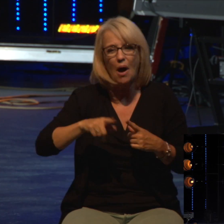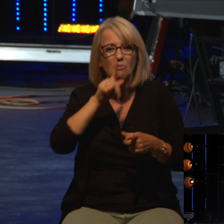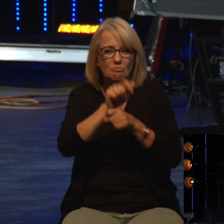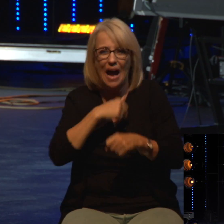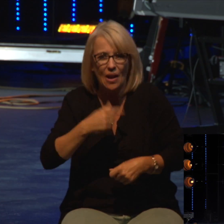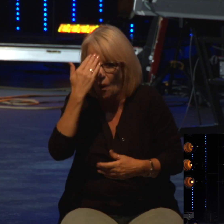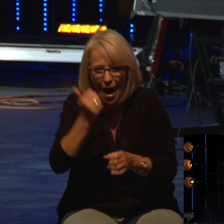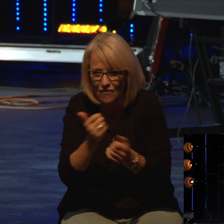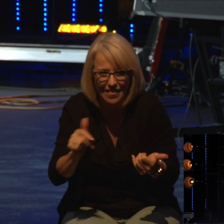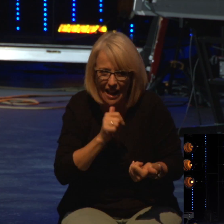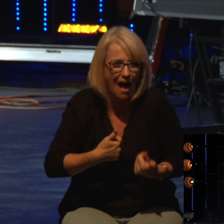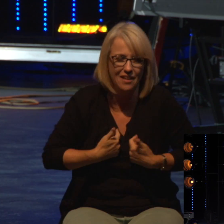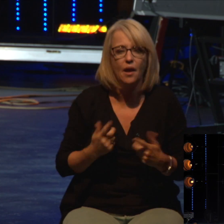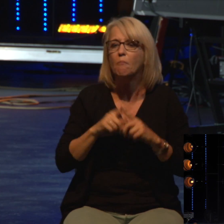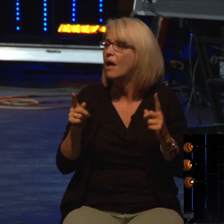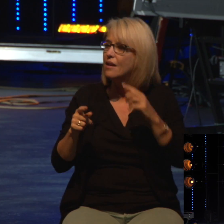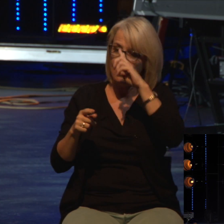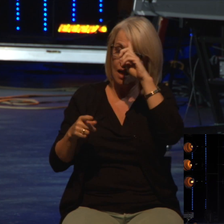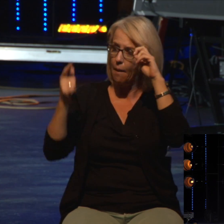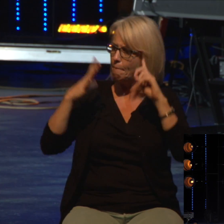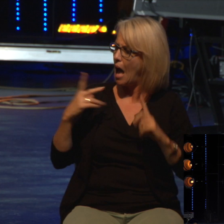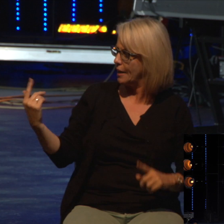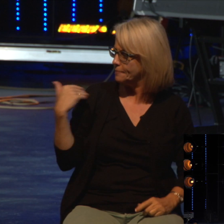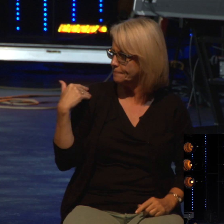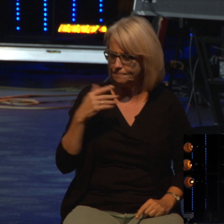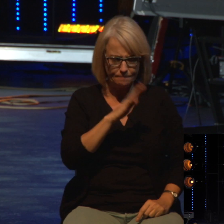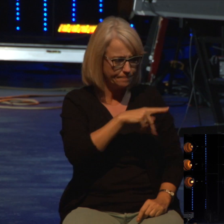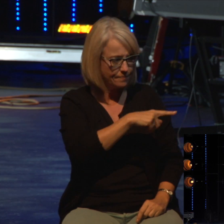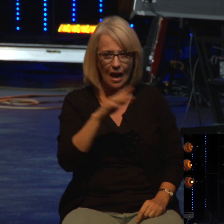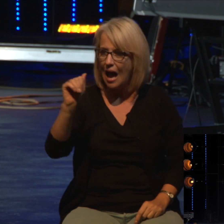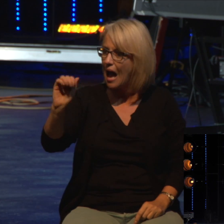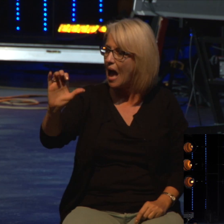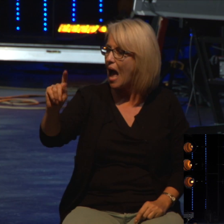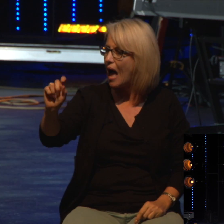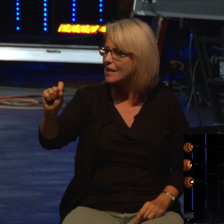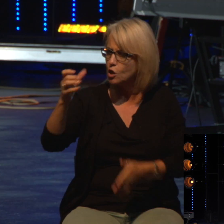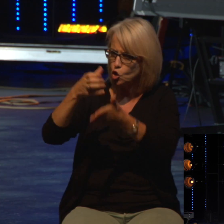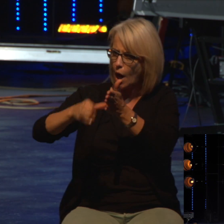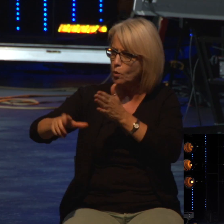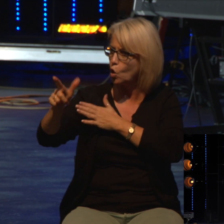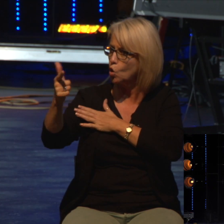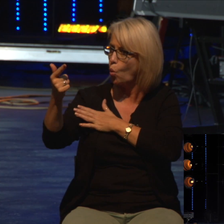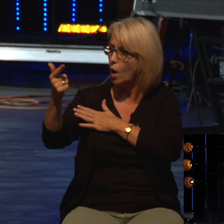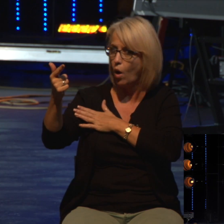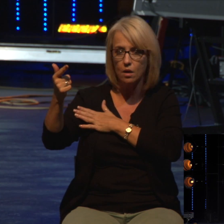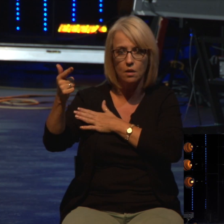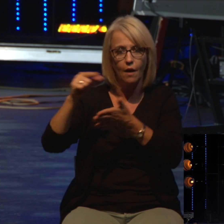But he pointed this out in Acts chapter 21, verse 4. The Apostle